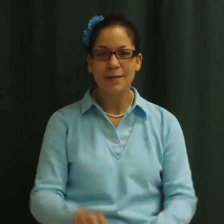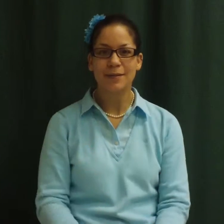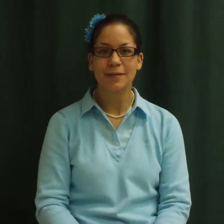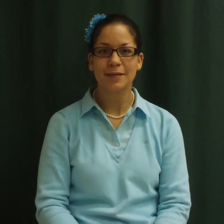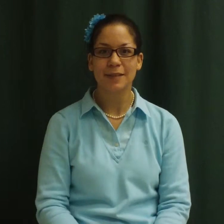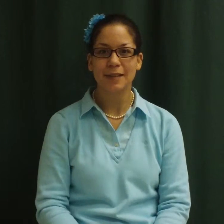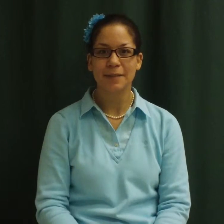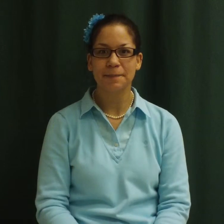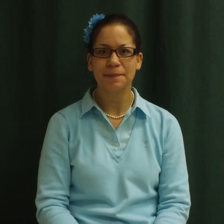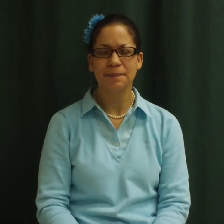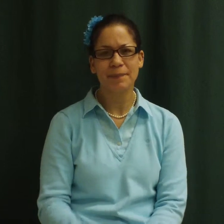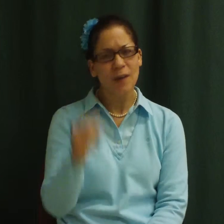Why does it rain?